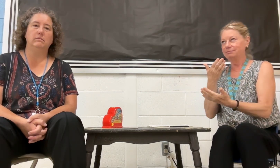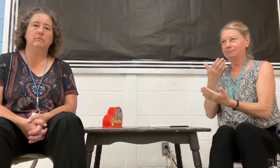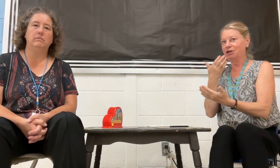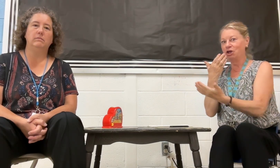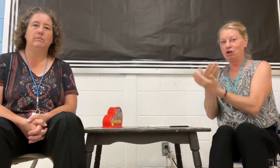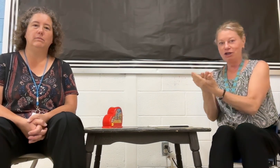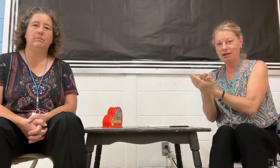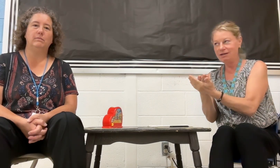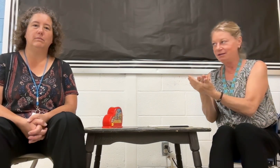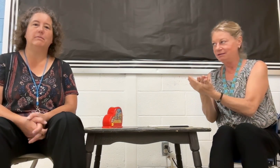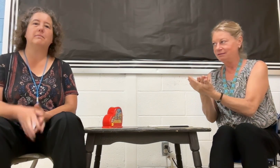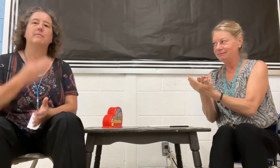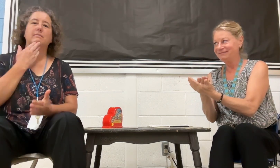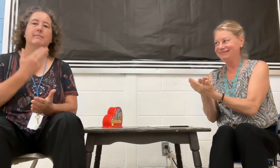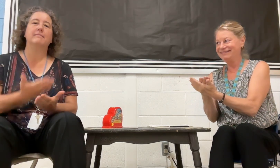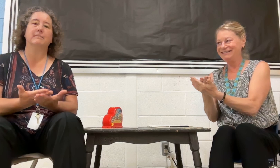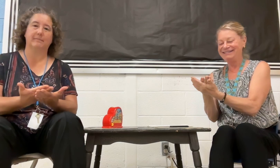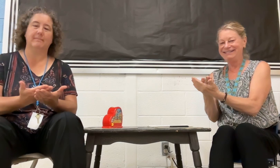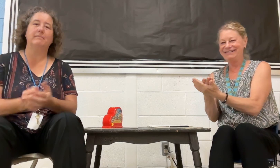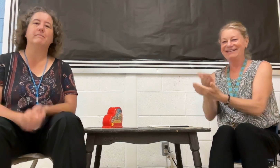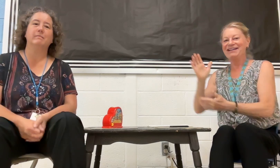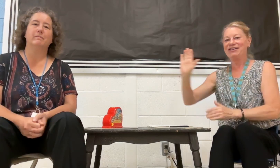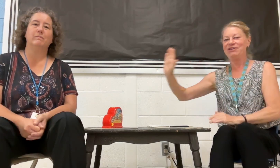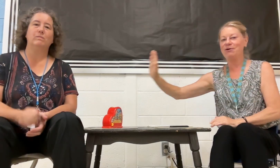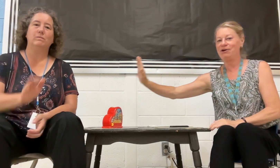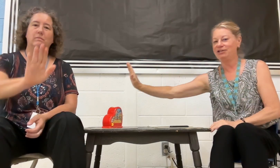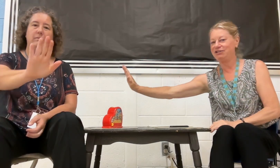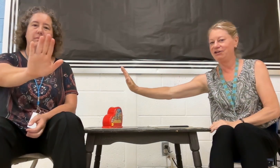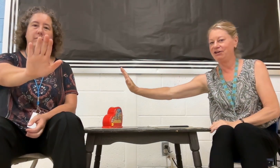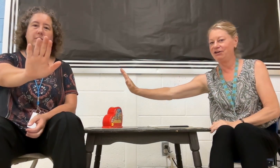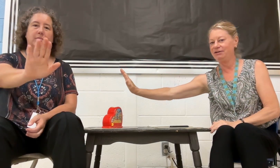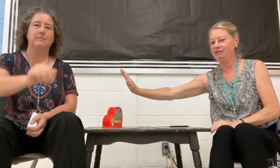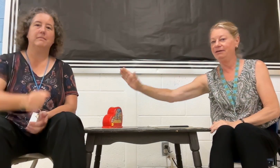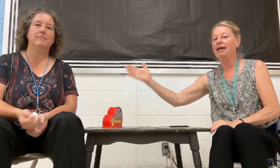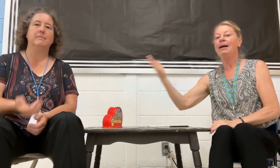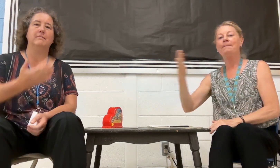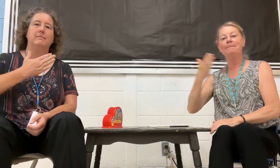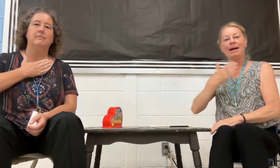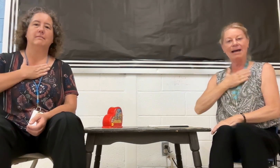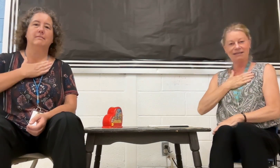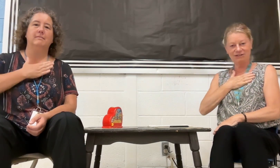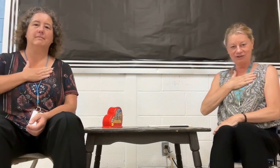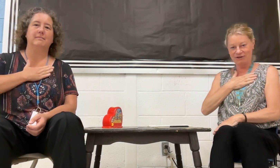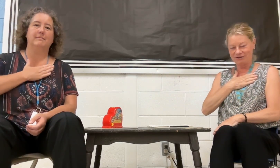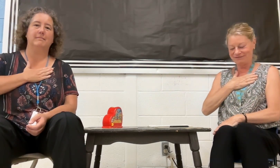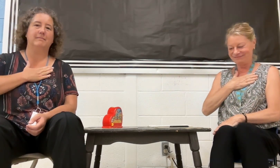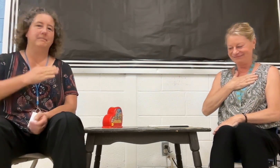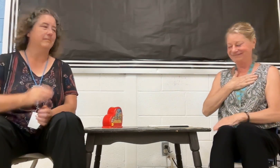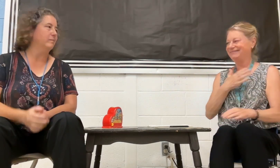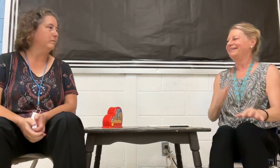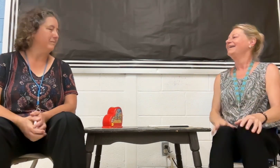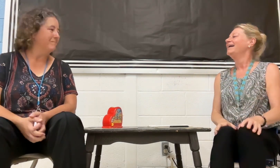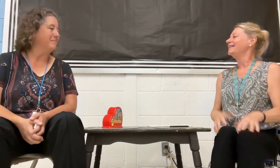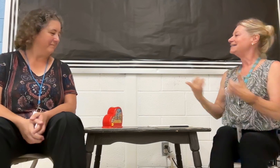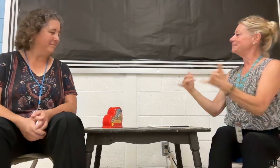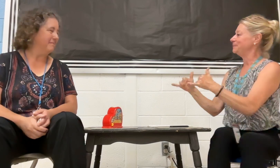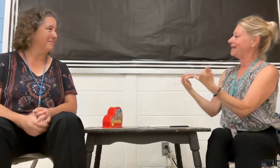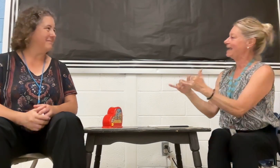Good, your turn, my turn. Let's play.